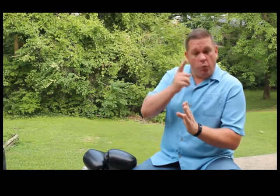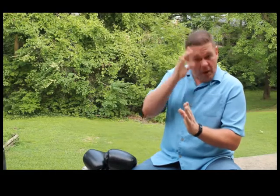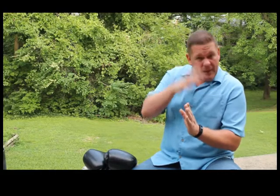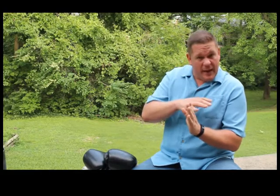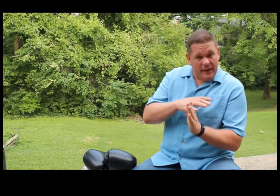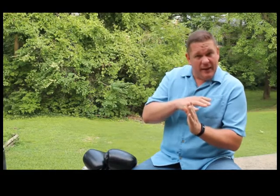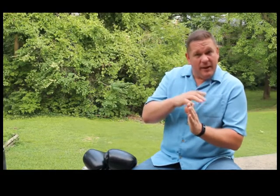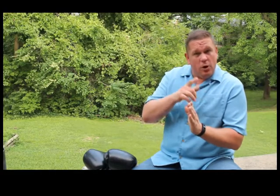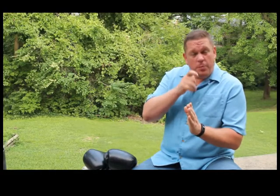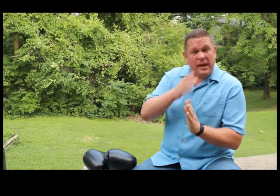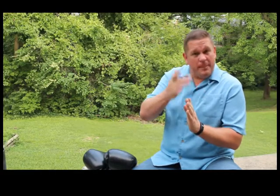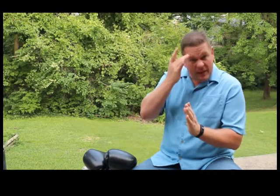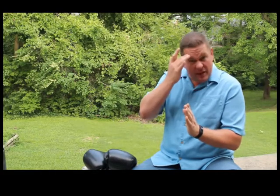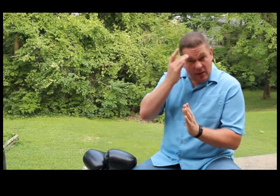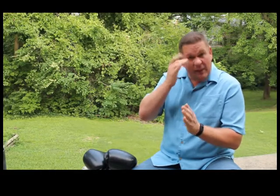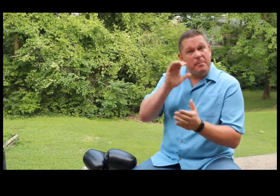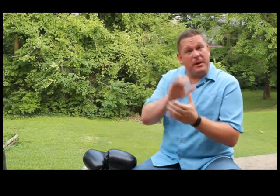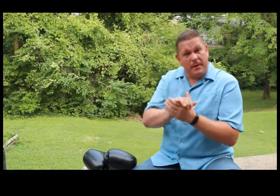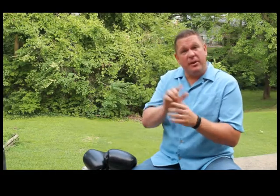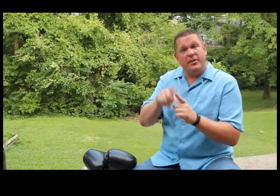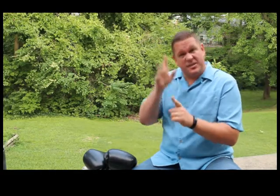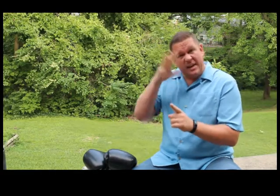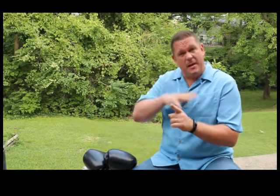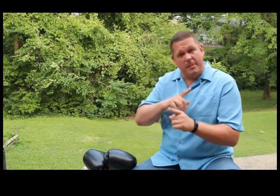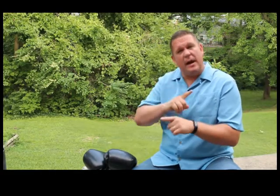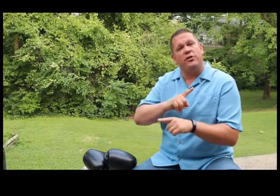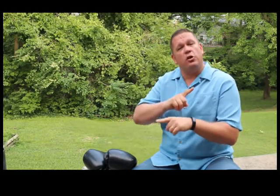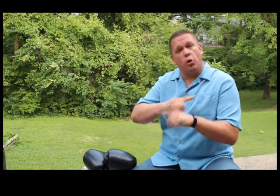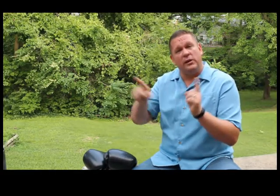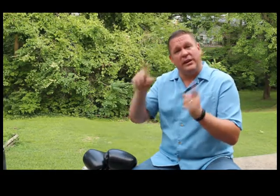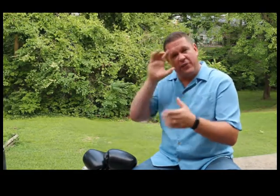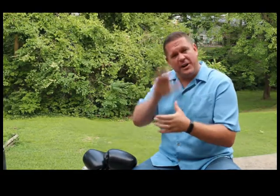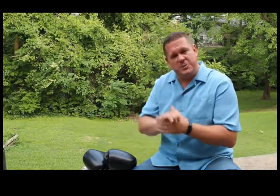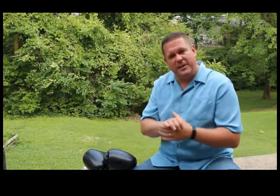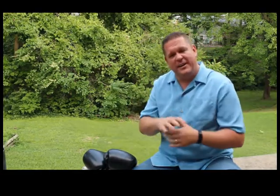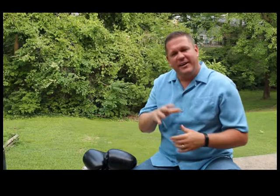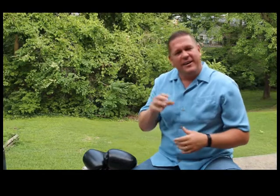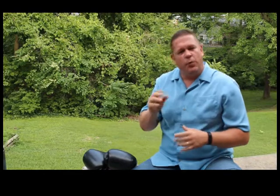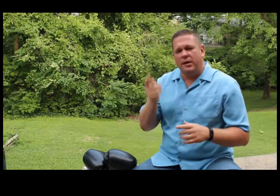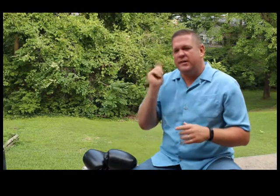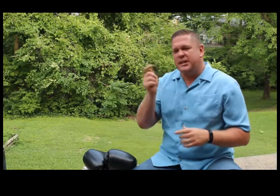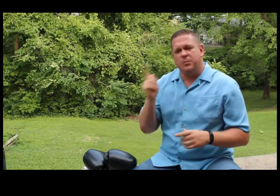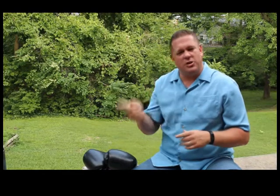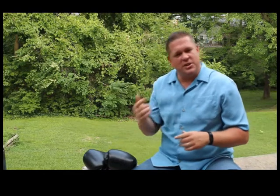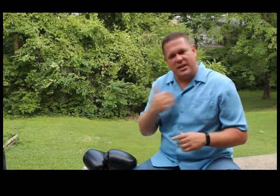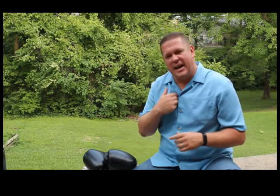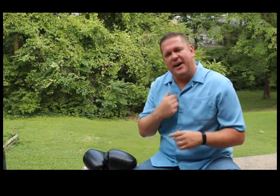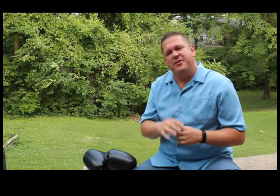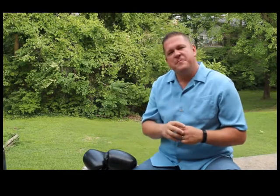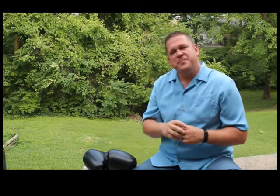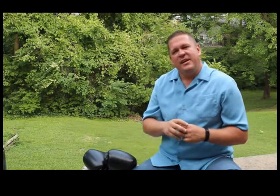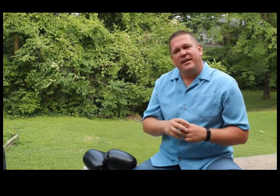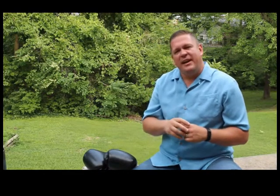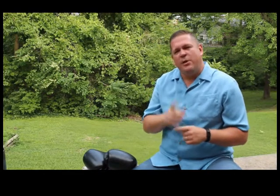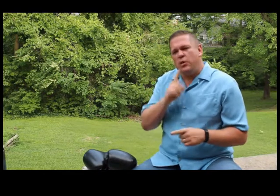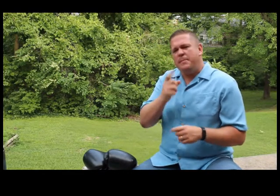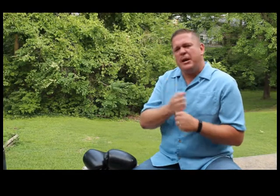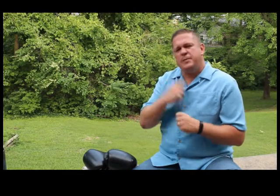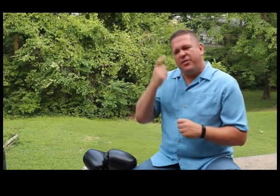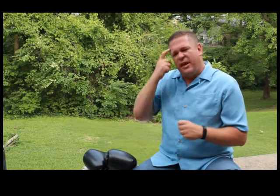one man who became ill, and then being married to the same man but having a totally different husband, what a testimony she's going to have. And it really makes me think